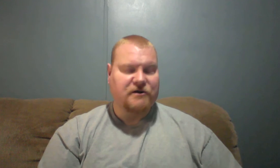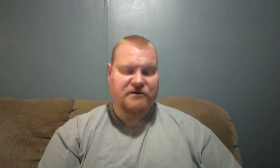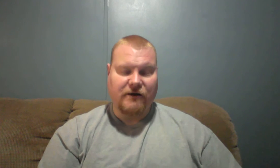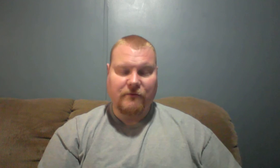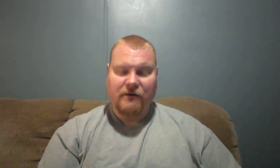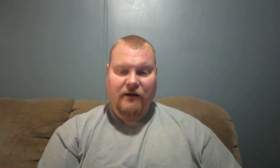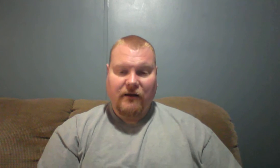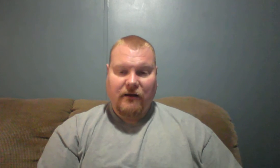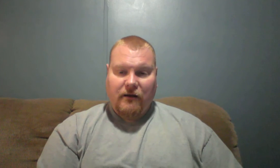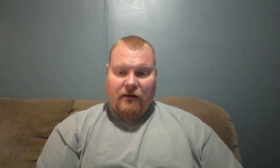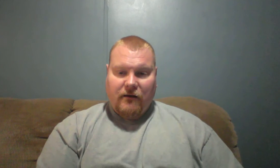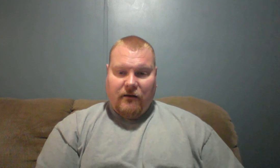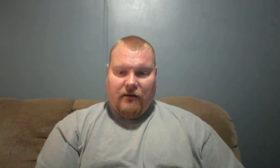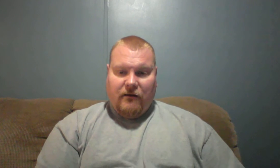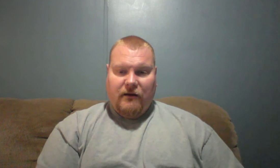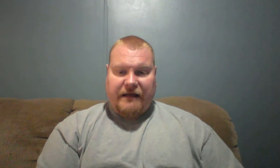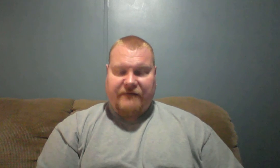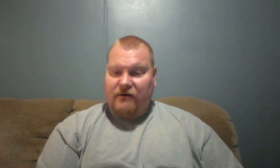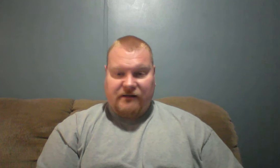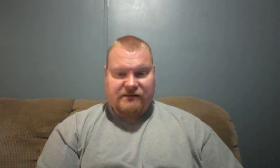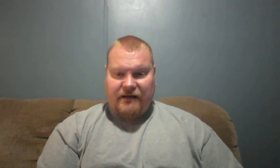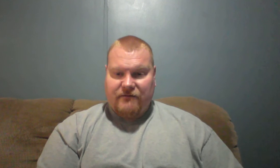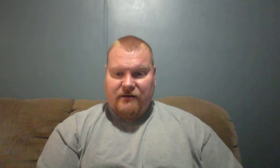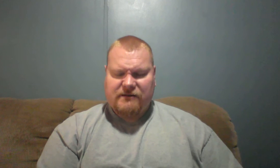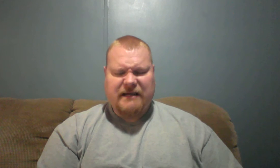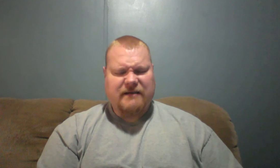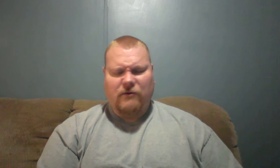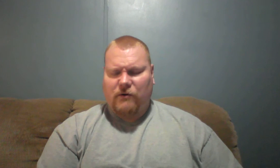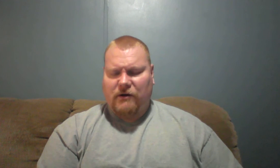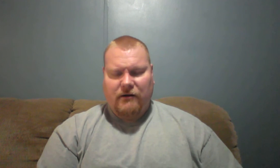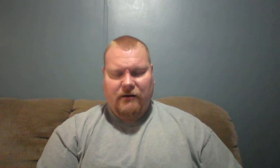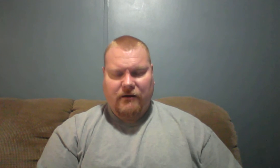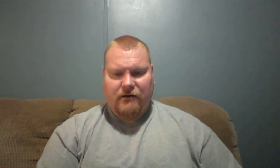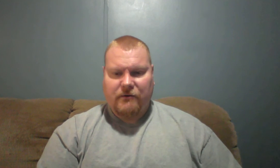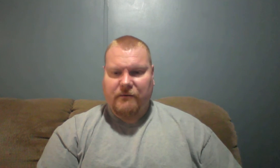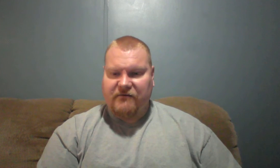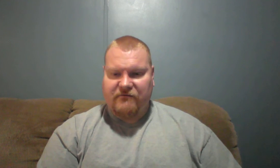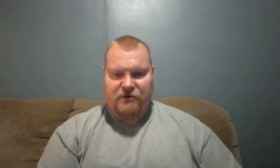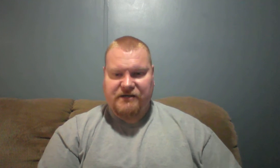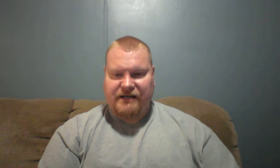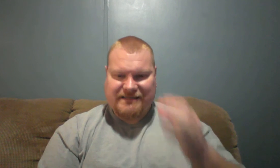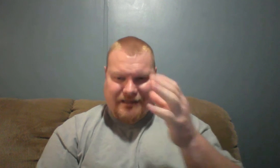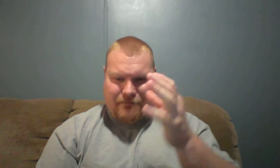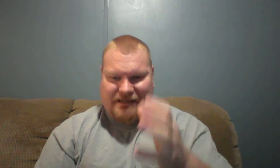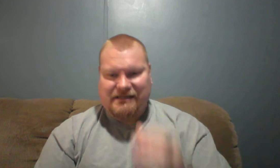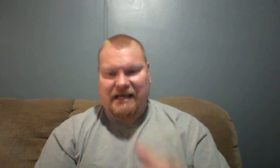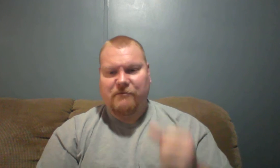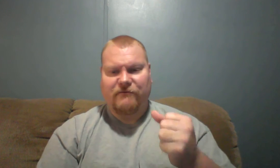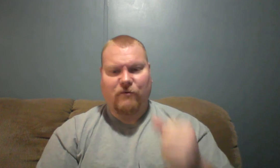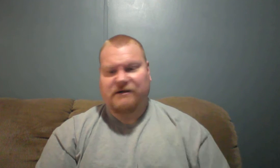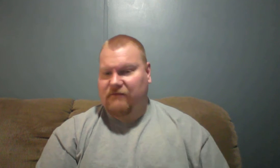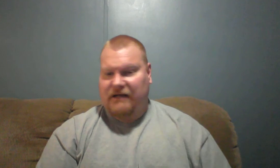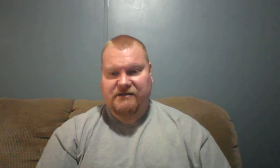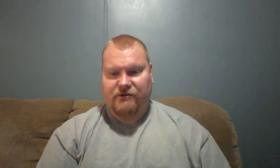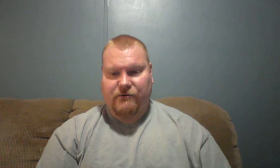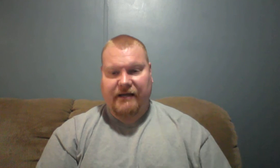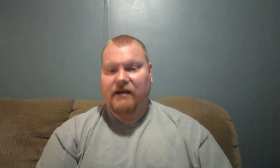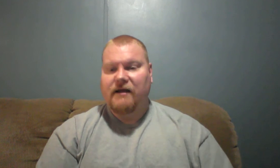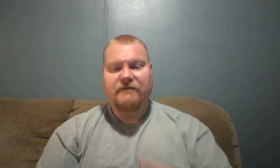you though if you're not saved seek the Lord repent from your sins and be saved before it's everlasting too late if you've